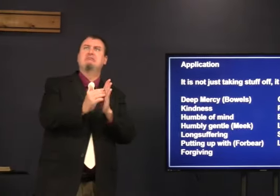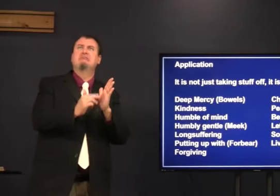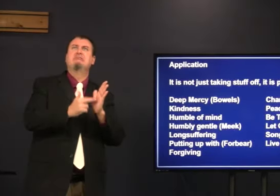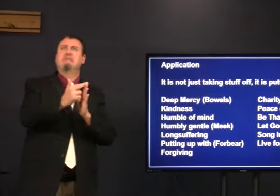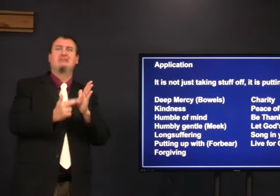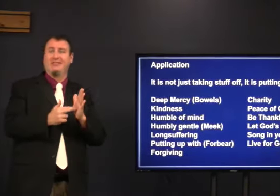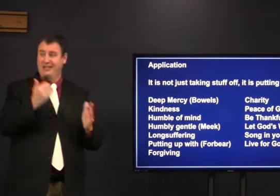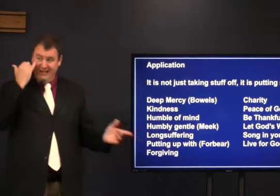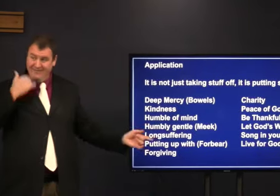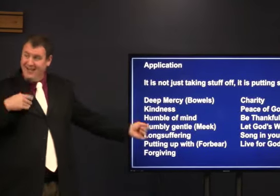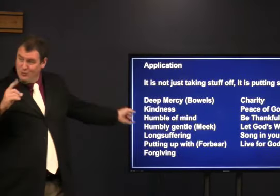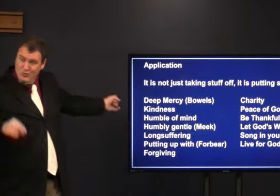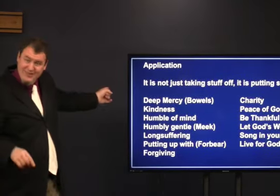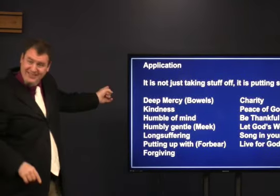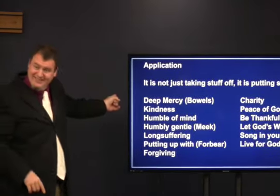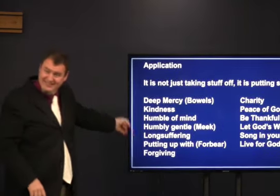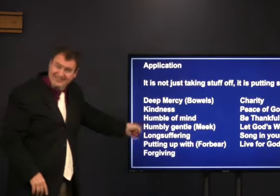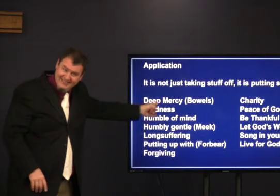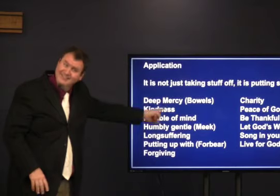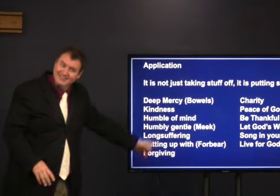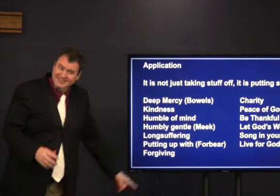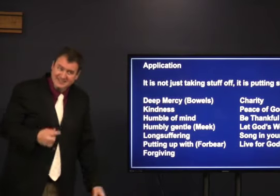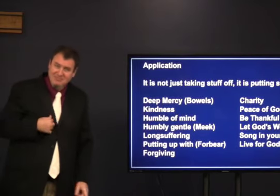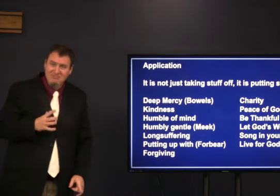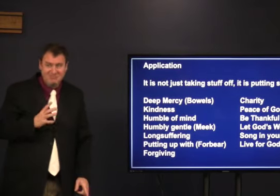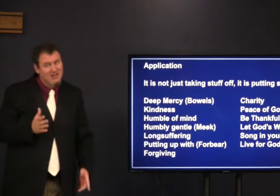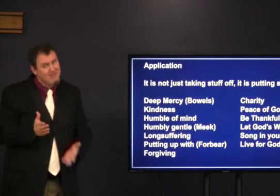that this is the list of rules we have this is what we have to do